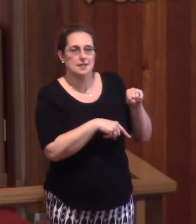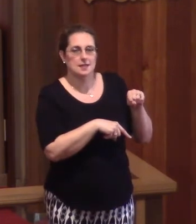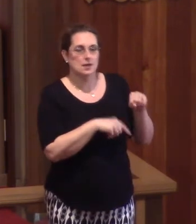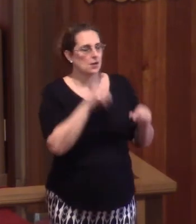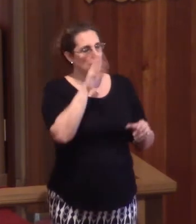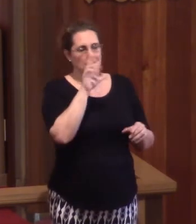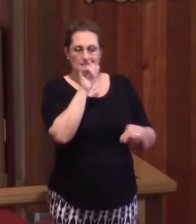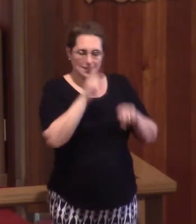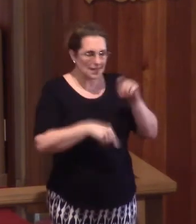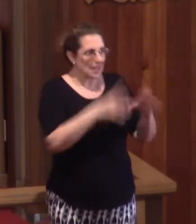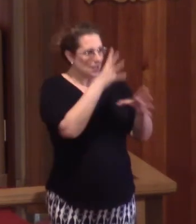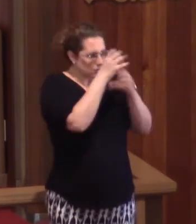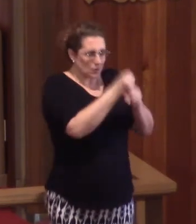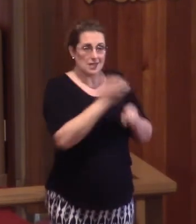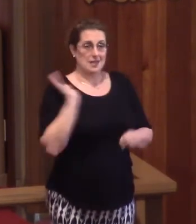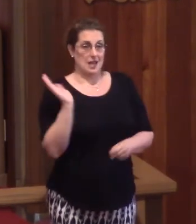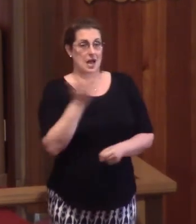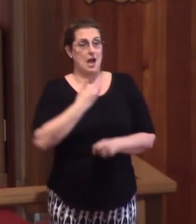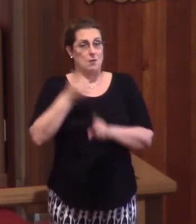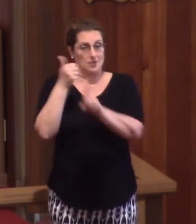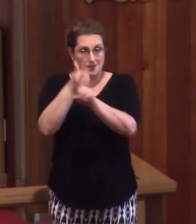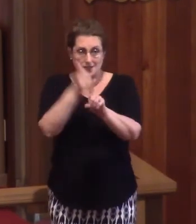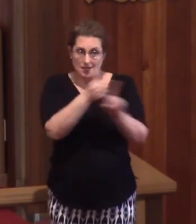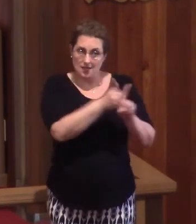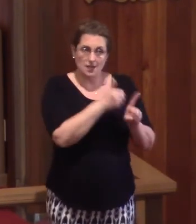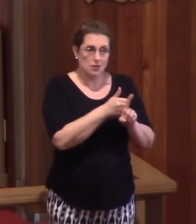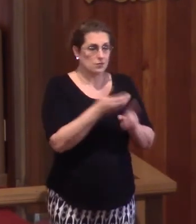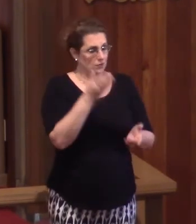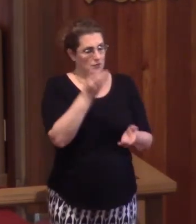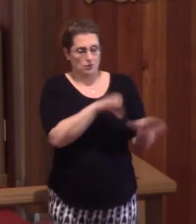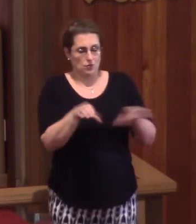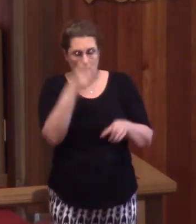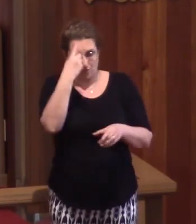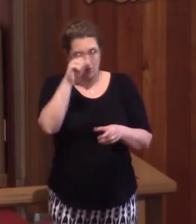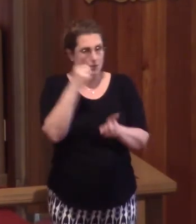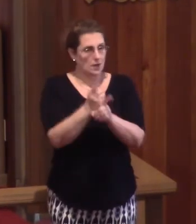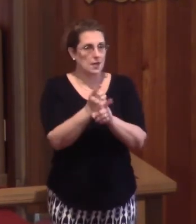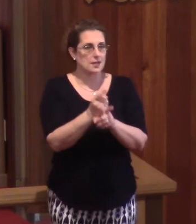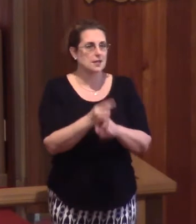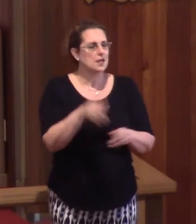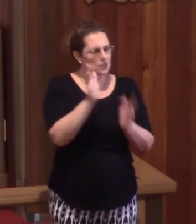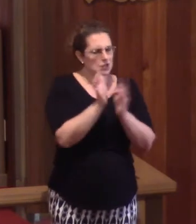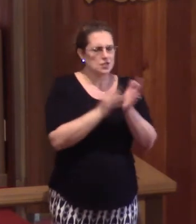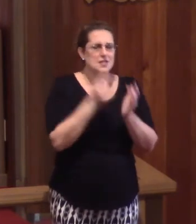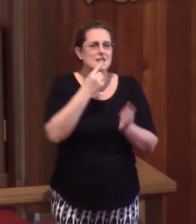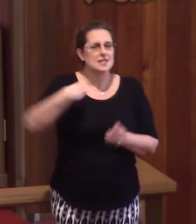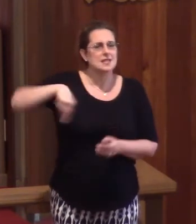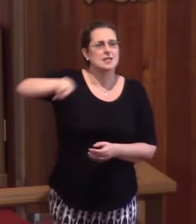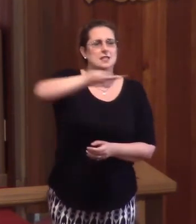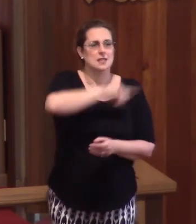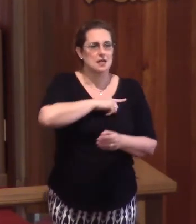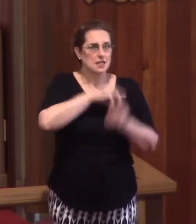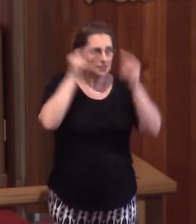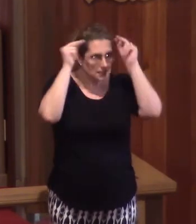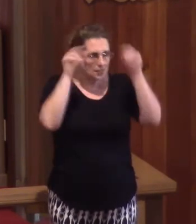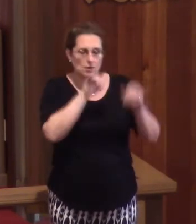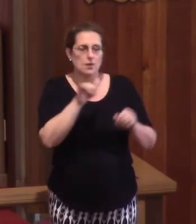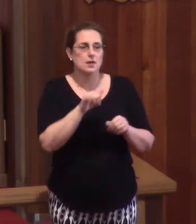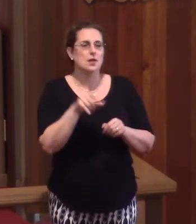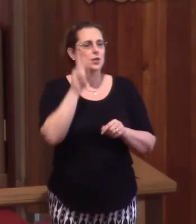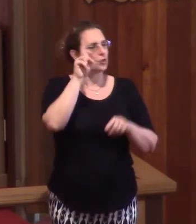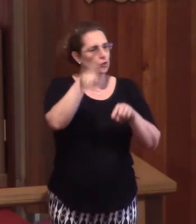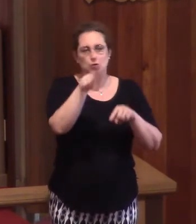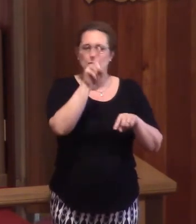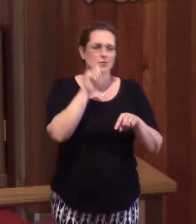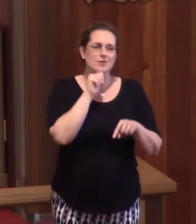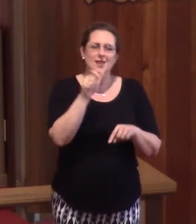smidgen of trust in our ability to get it right. Jesus is saying to Nicodemus and to us, you can't keep it going. You